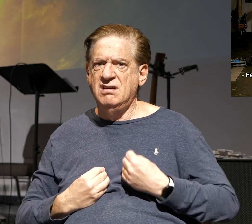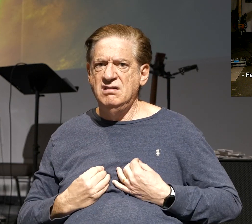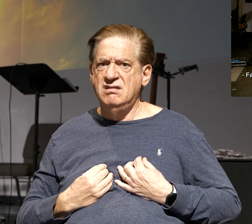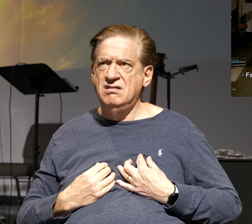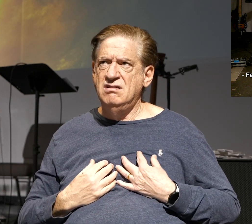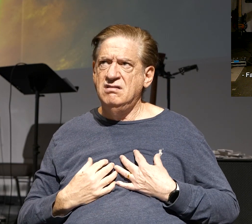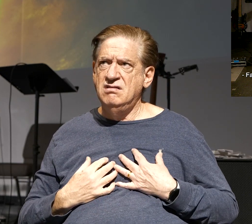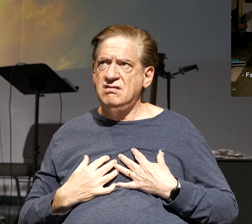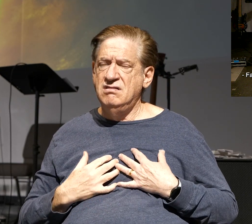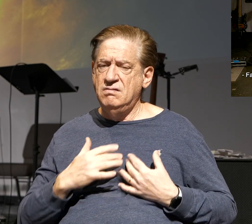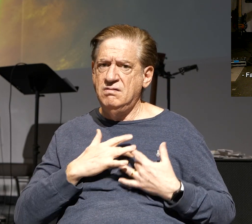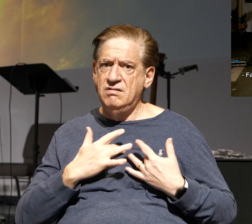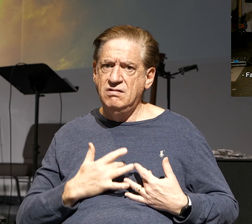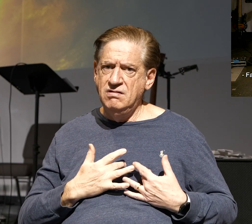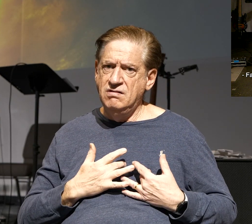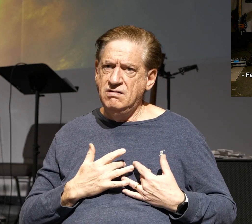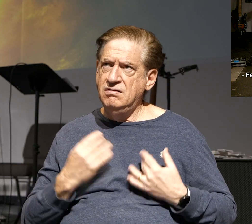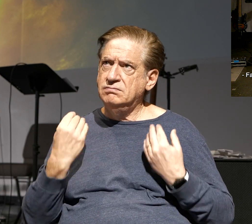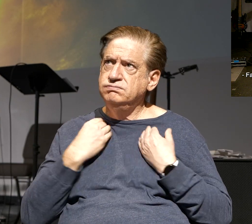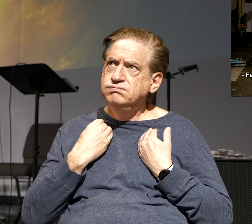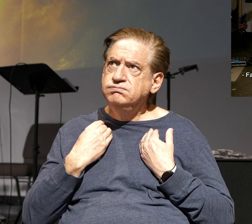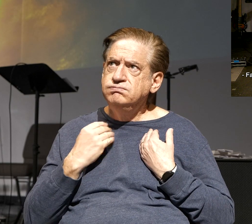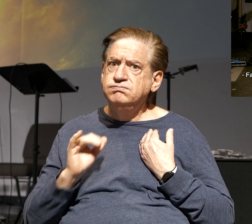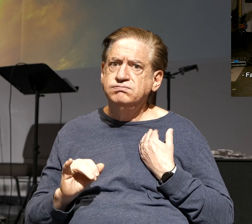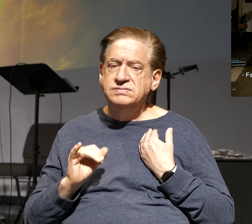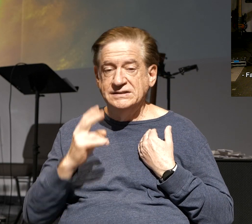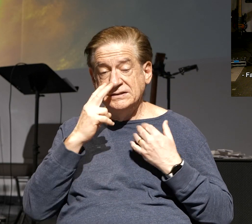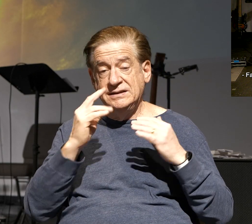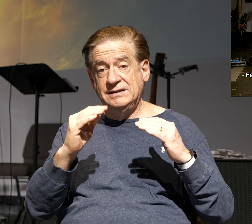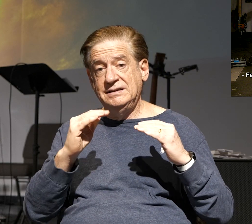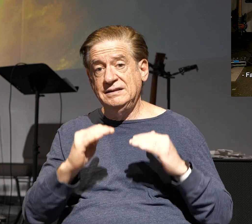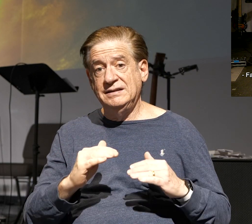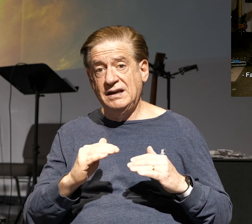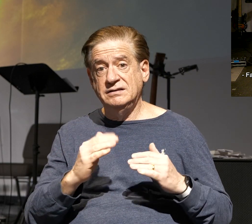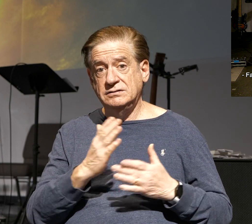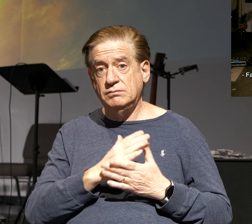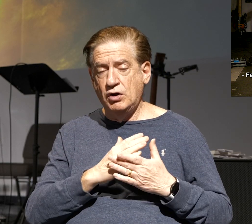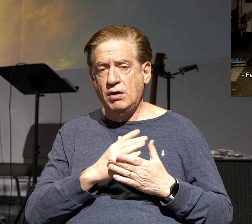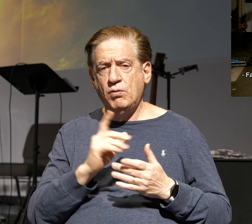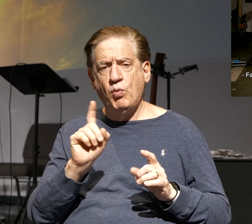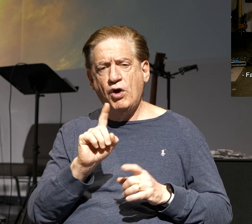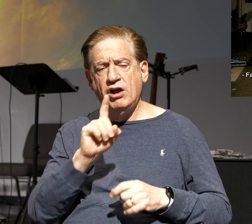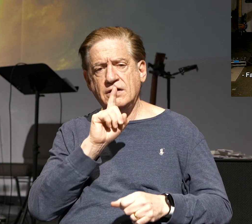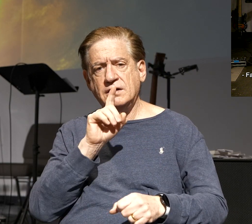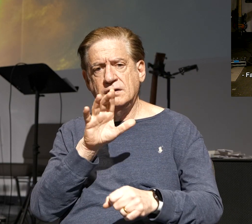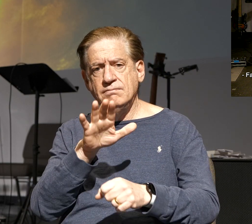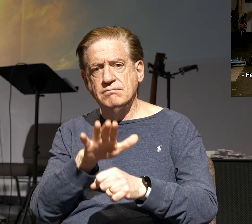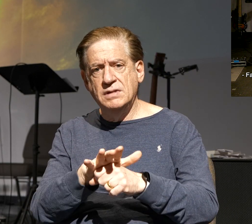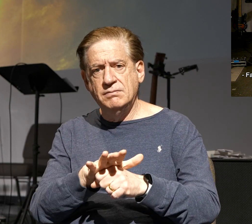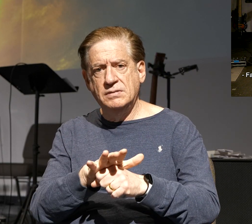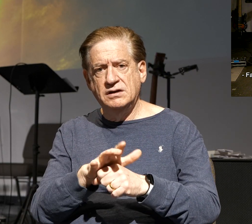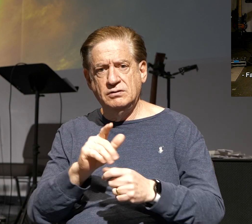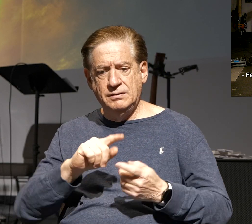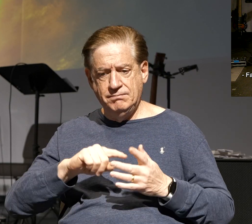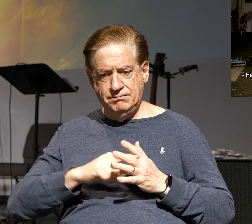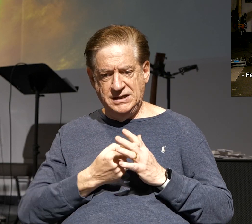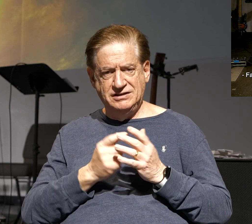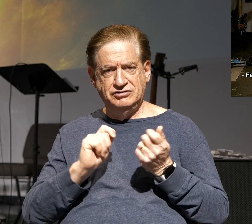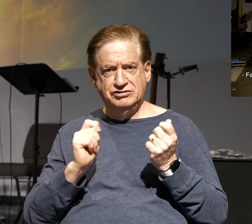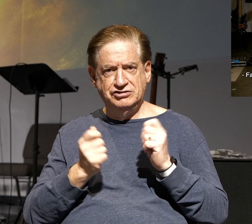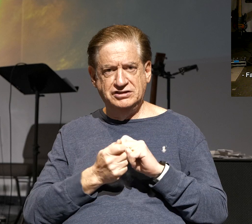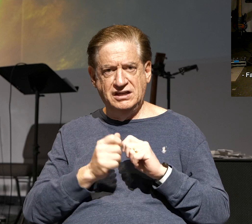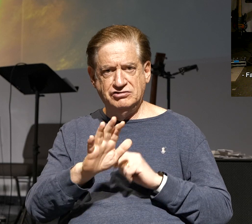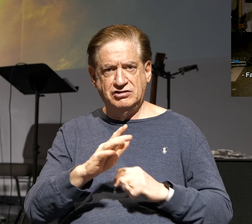in their heart. Now see if you can see the next part of this where it is commitment, where it begins to change their lives.